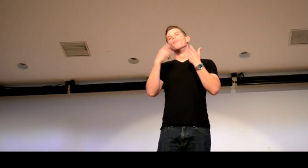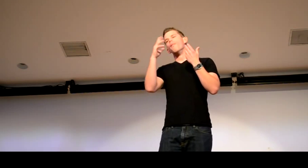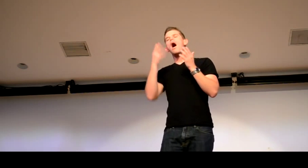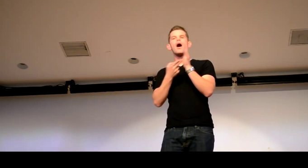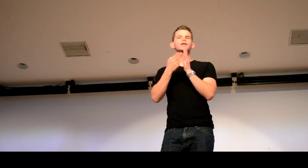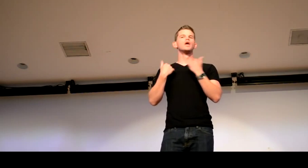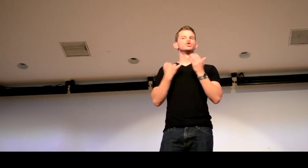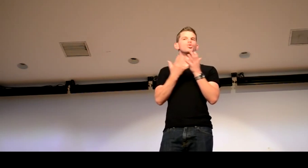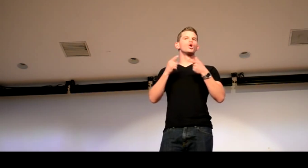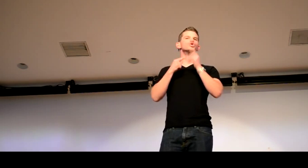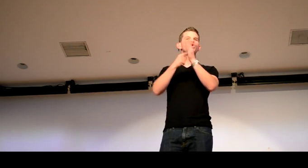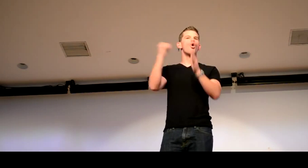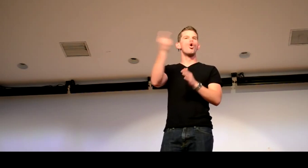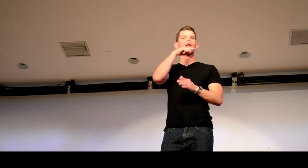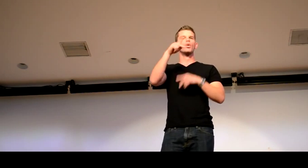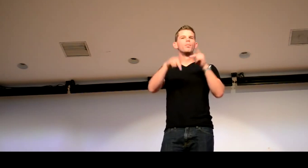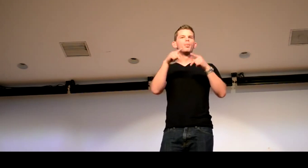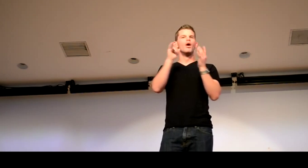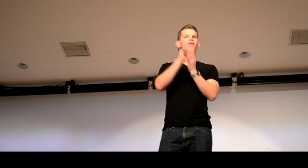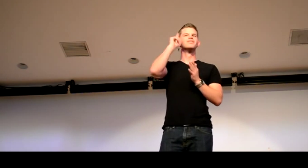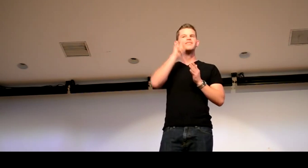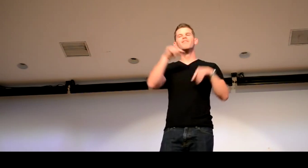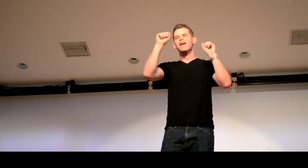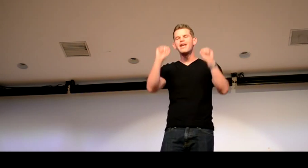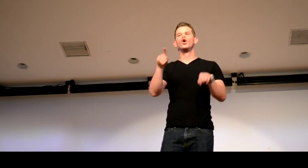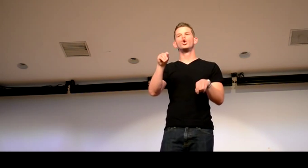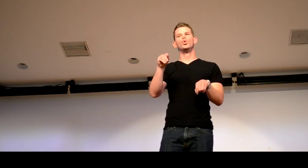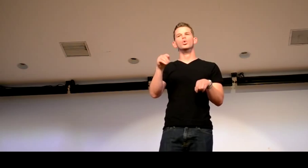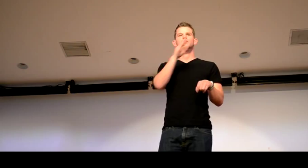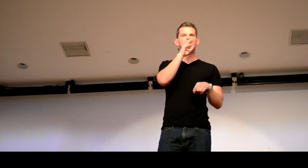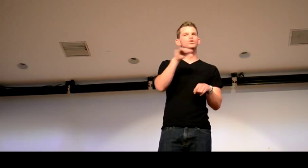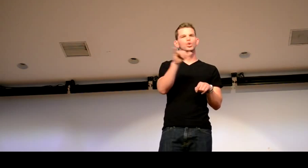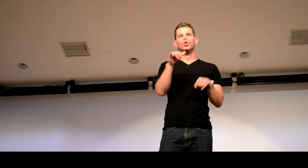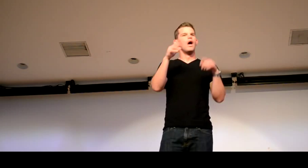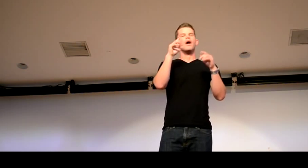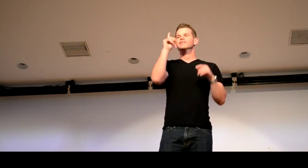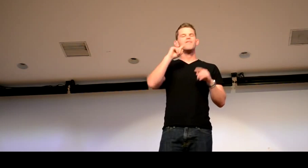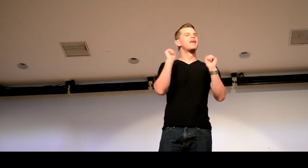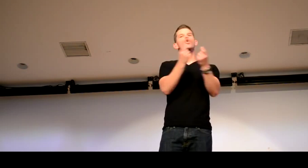So, honey, I just want you to allow me to be with I think, care to, be to, think care